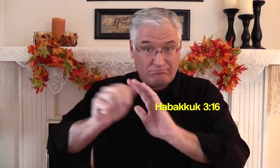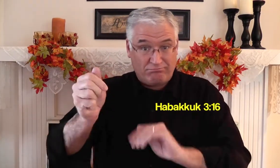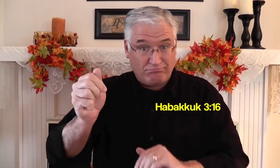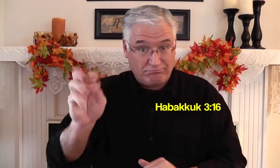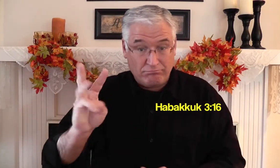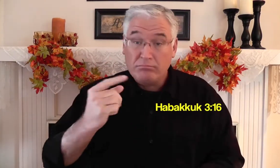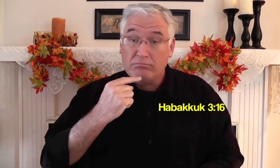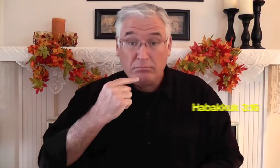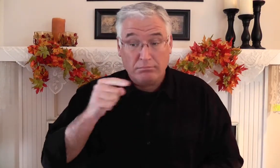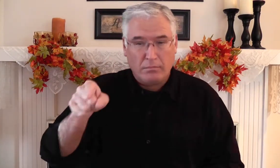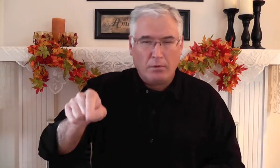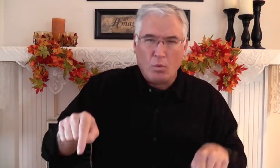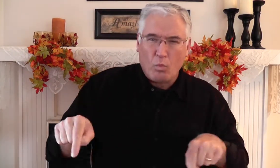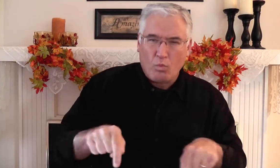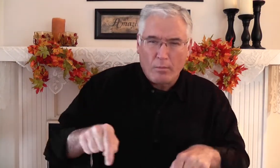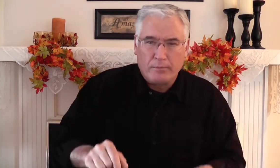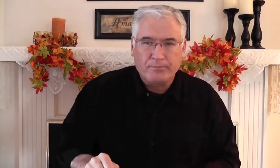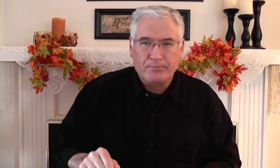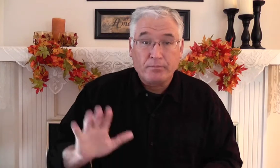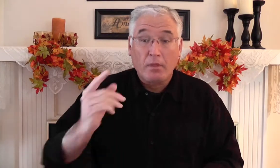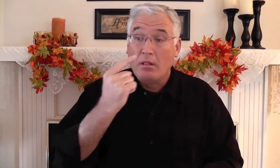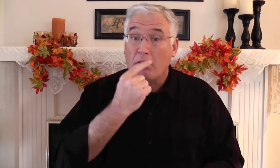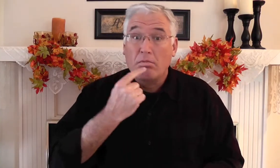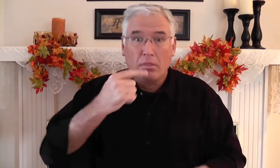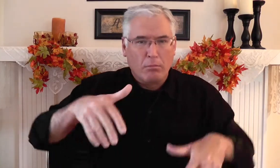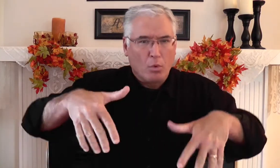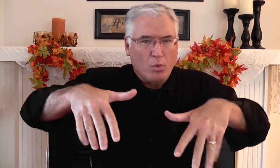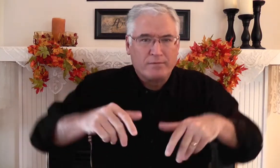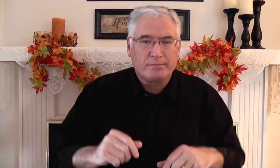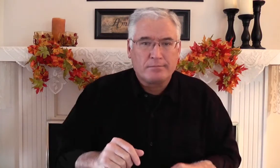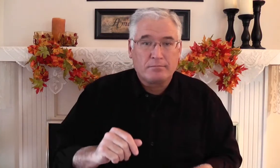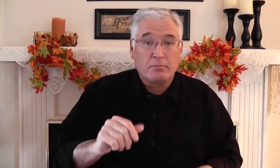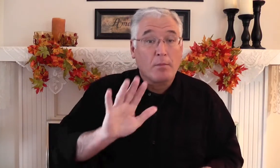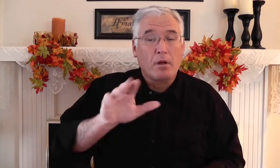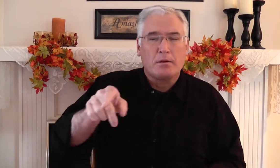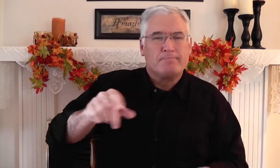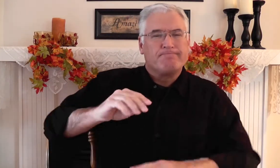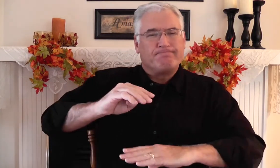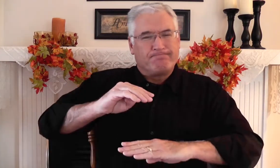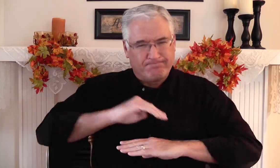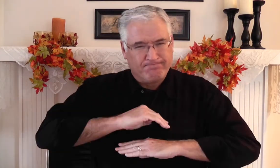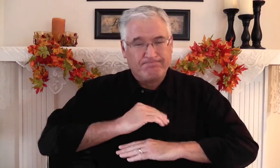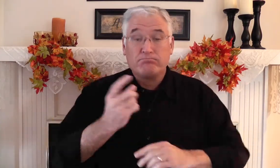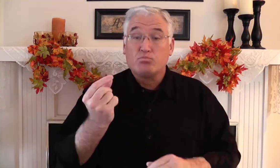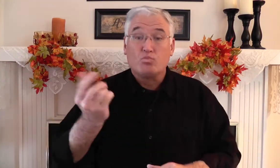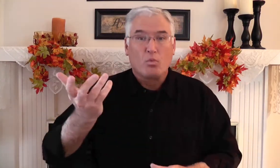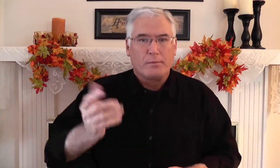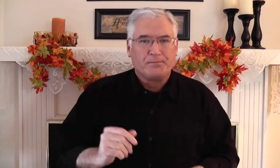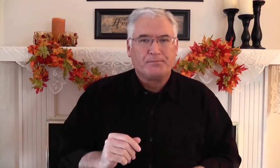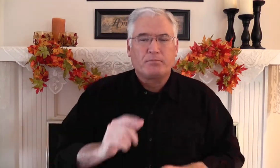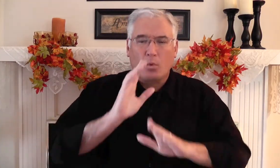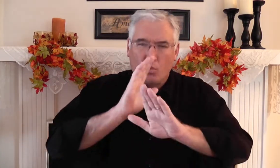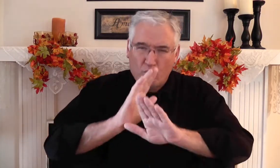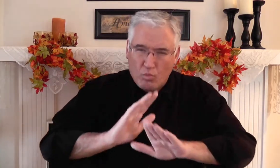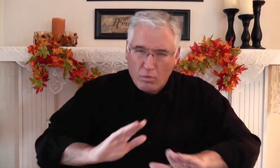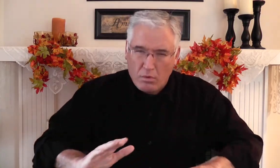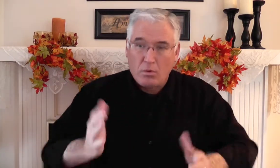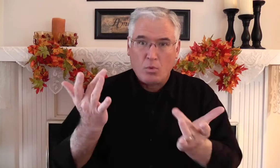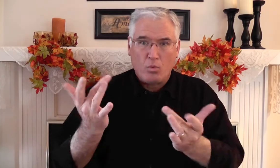where it tells us, it says that he quivered. He trembled, his lips quivered, but he was satisfied to wait